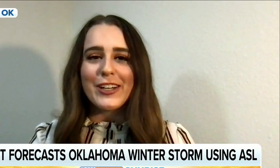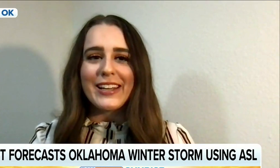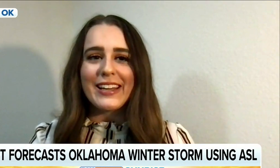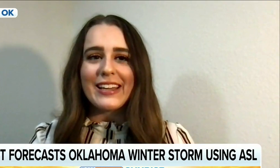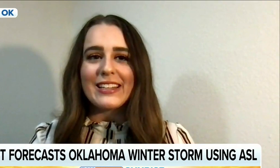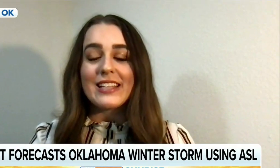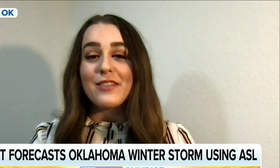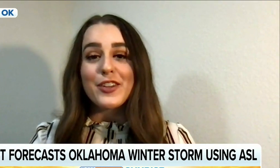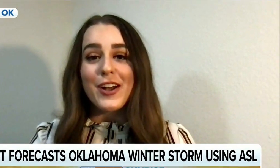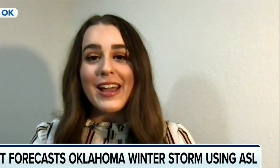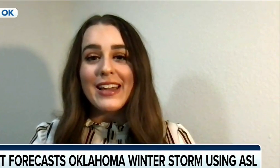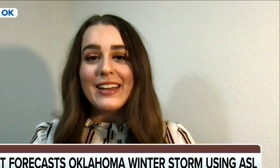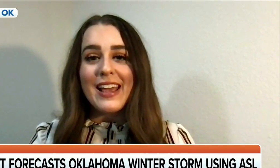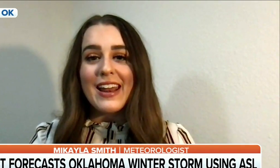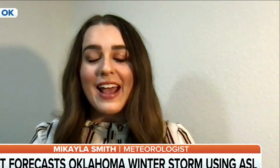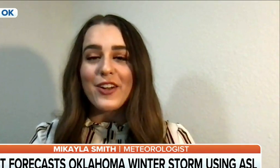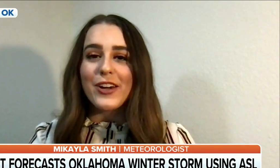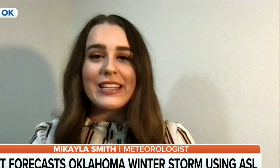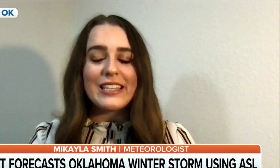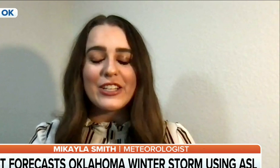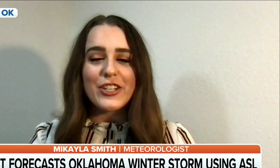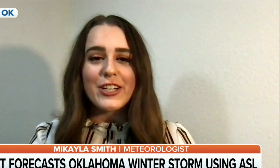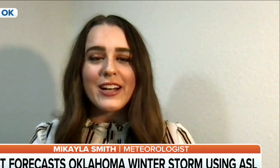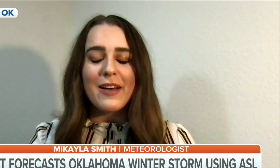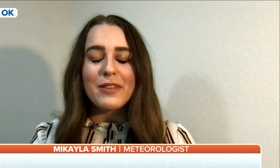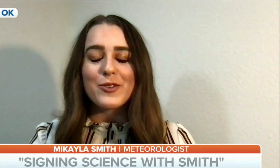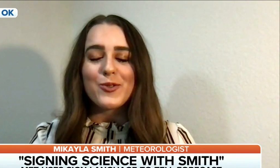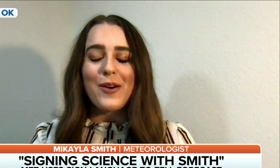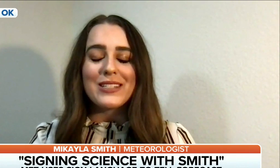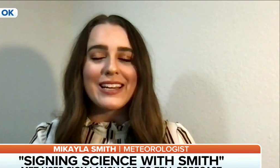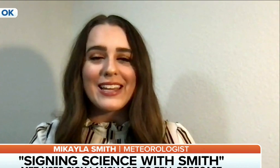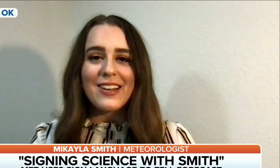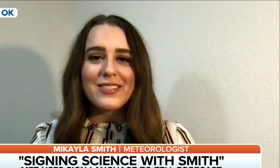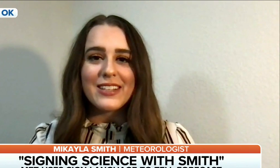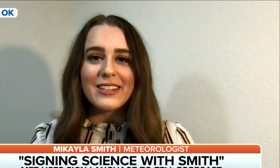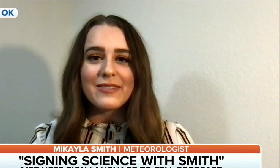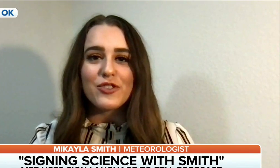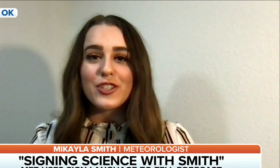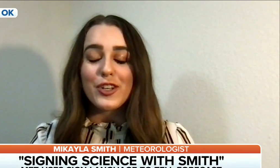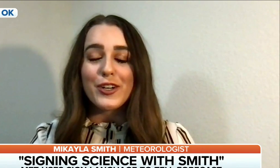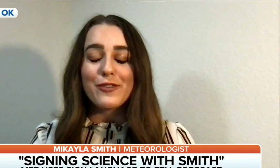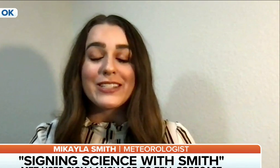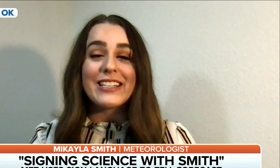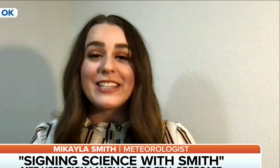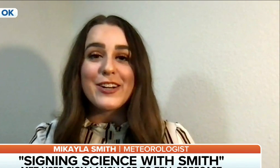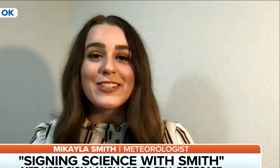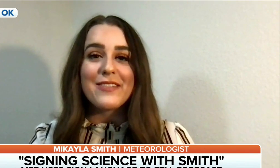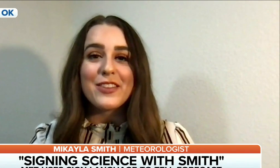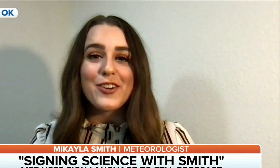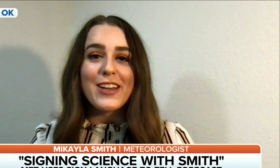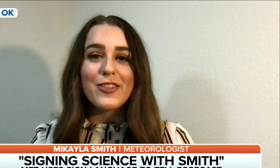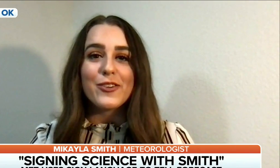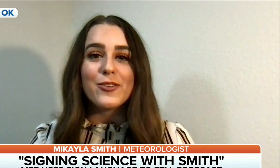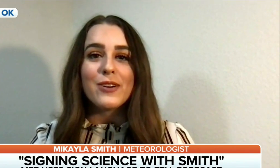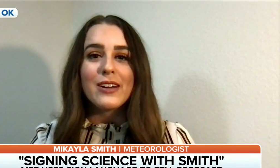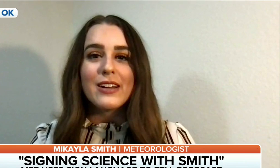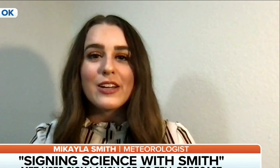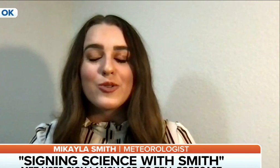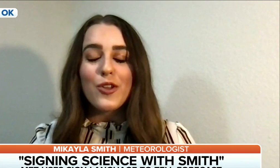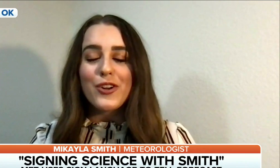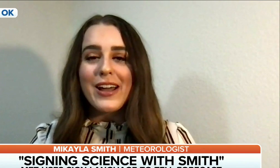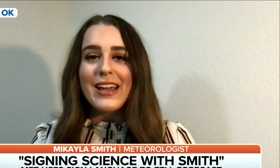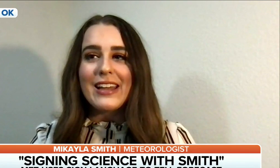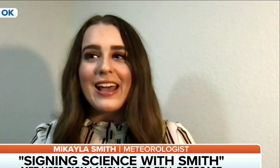started learning in seventh grade, and I had a great teacher at school. I was lucky enough to just learn for six years, seventh grade through